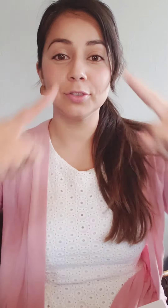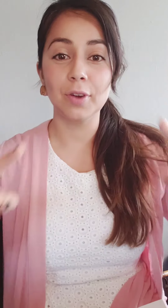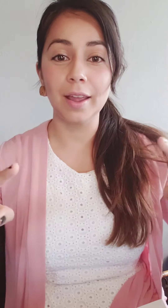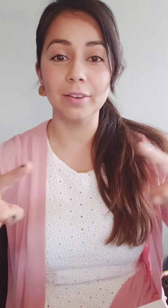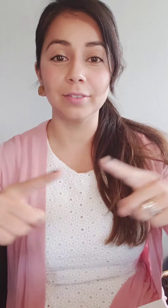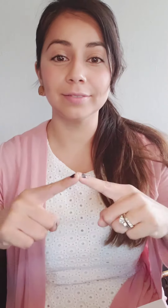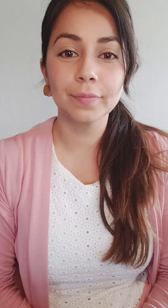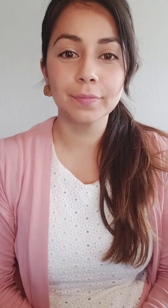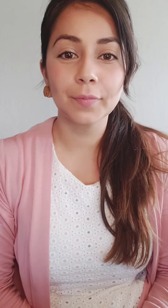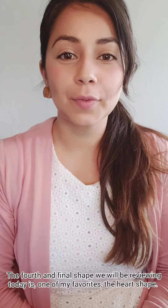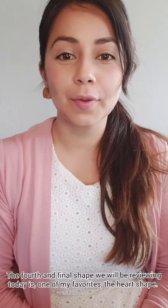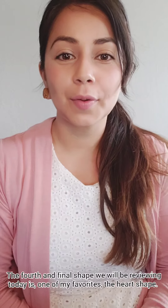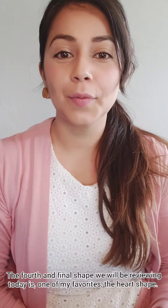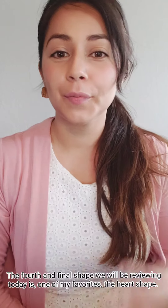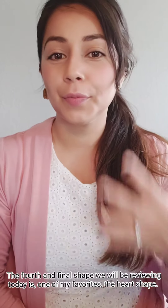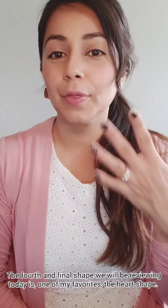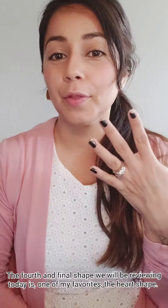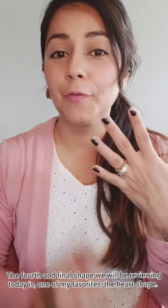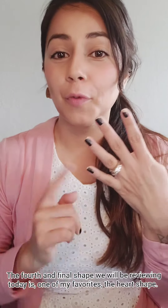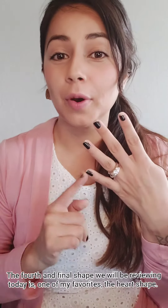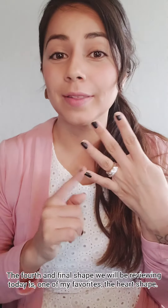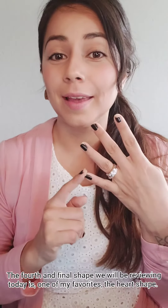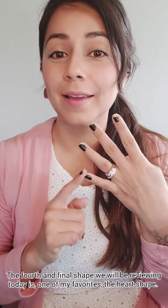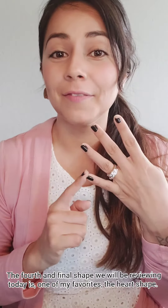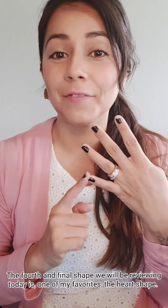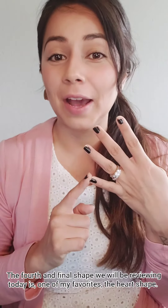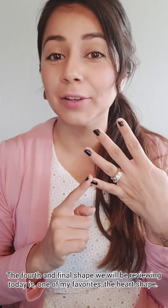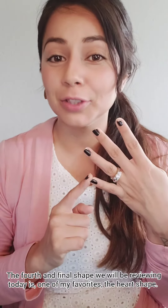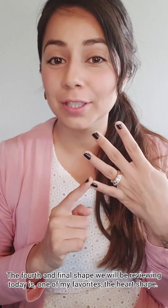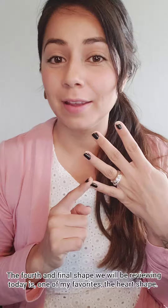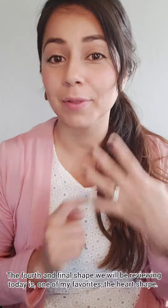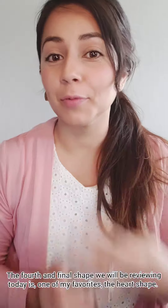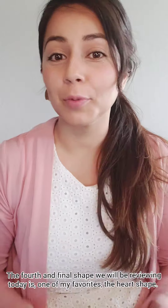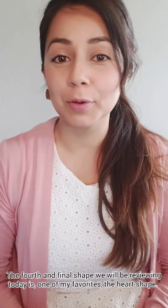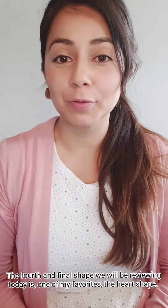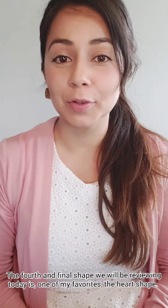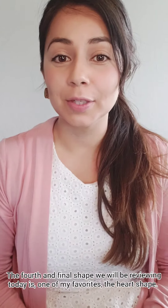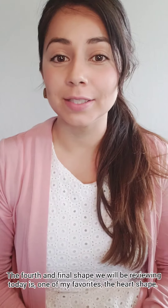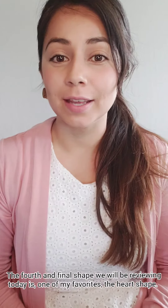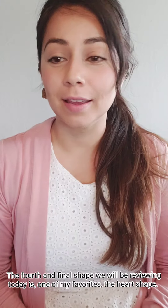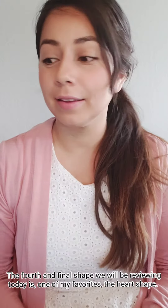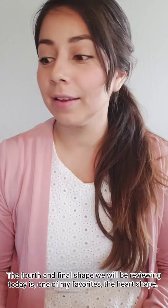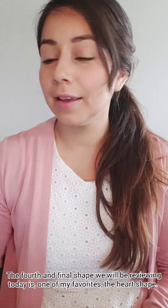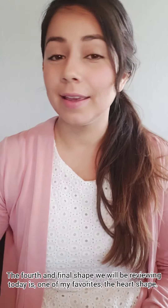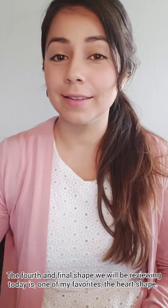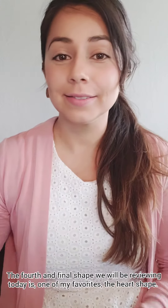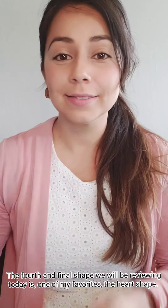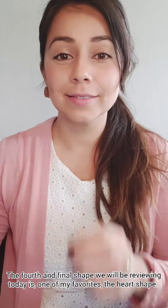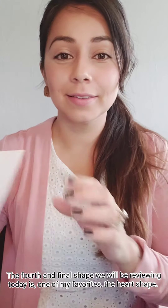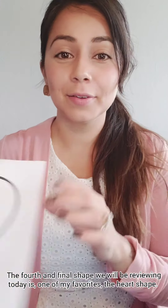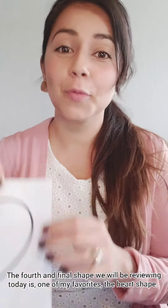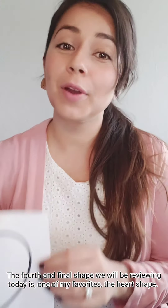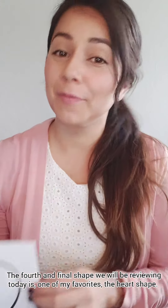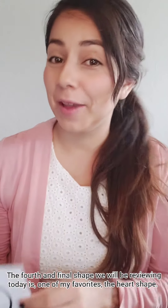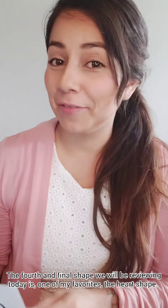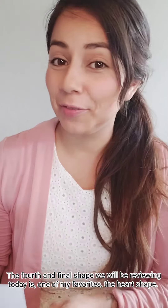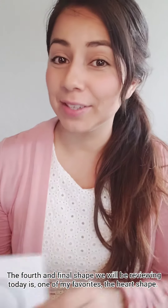Triangle. The fourth and final shape that we'll be reviewing today is one of my favorites.